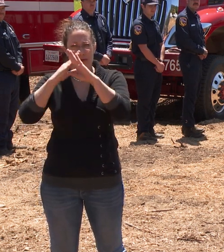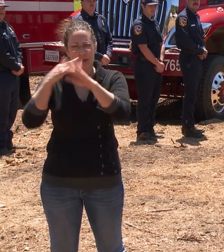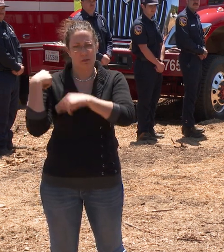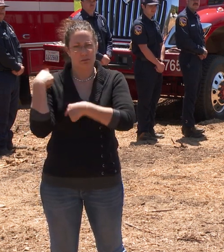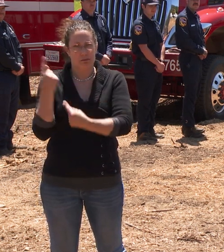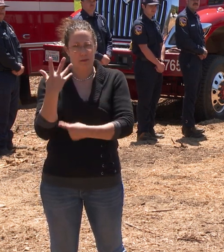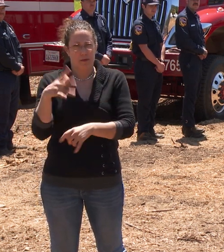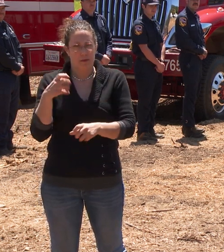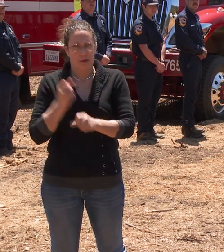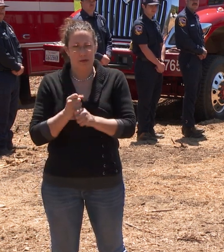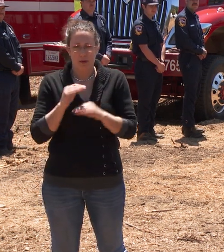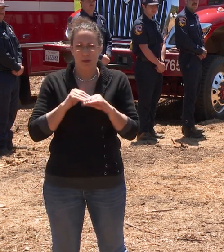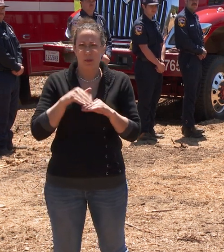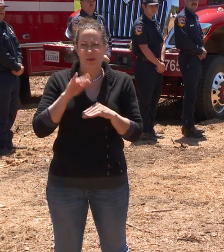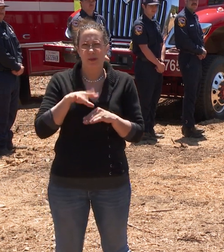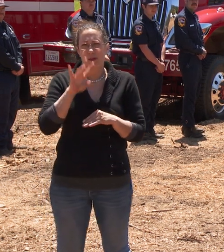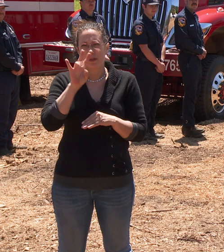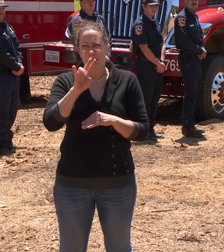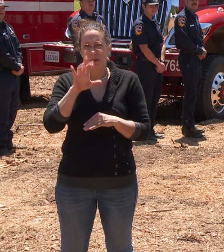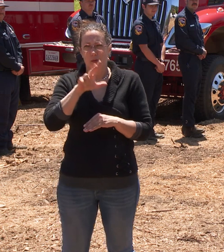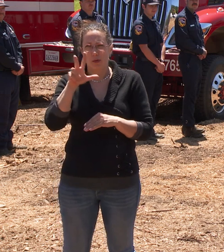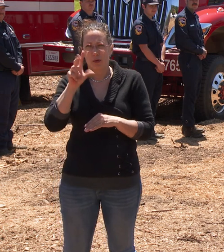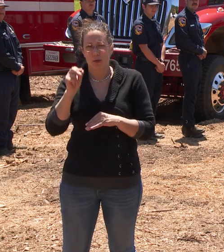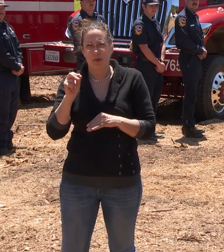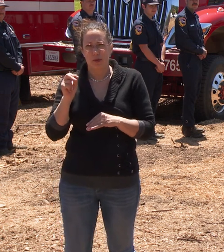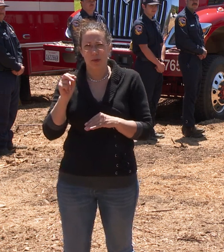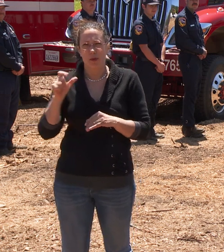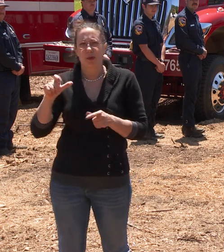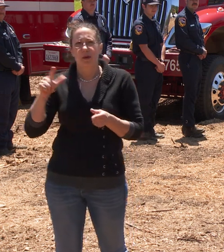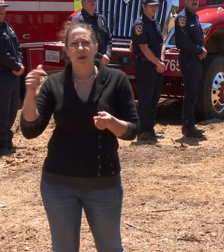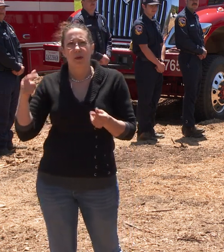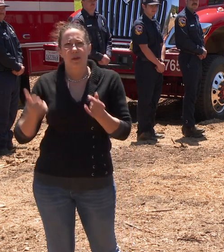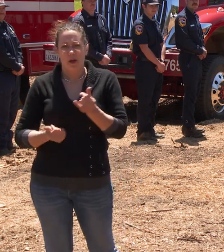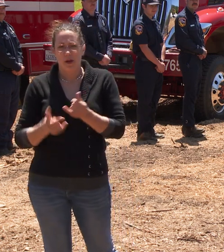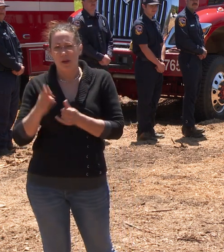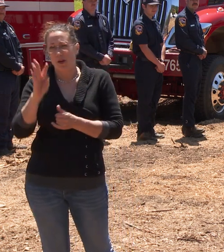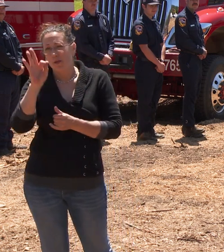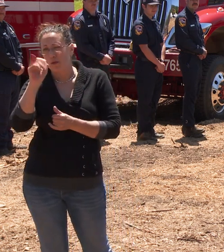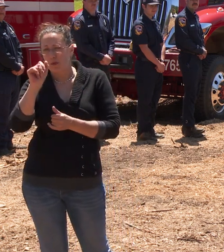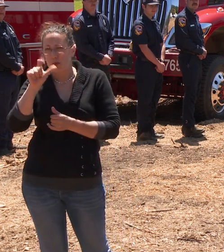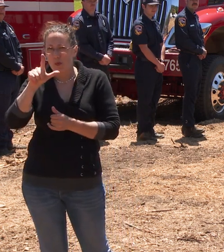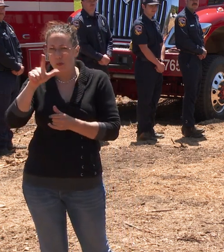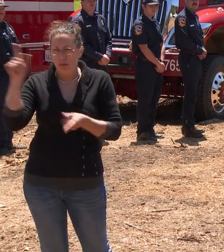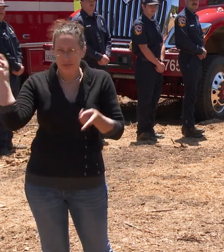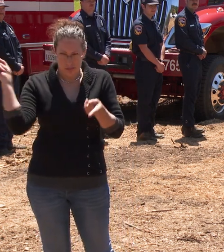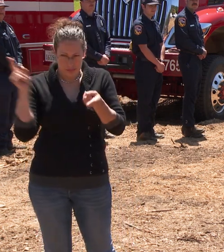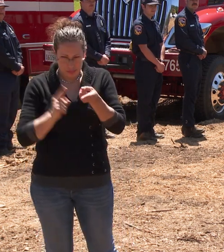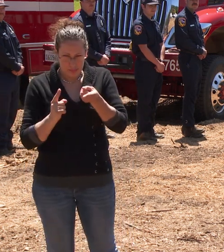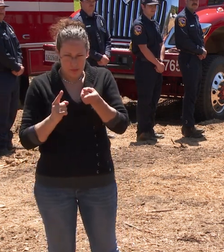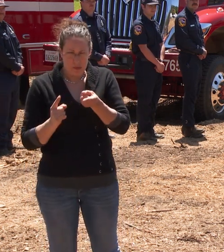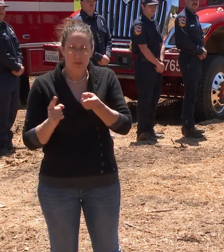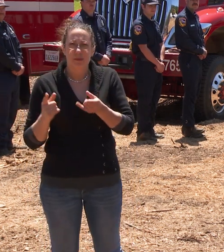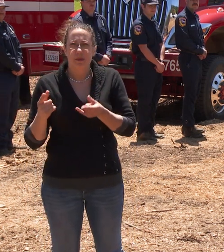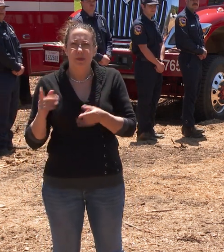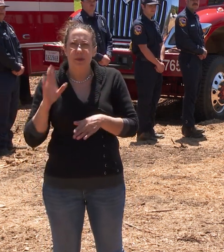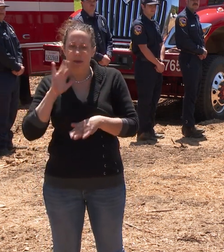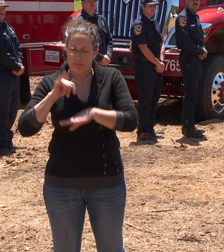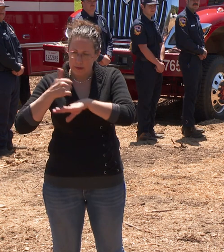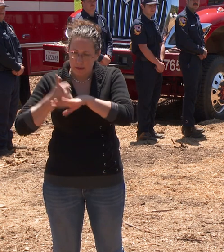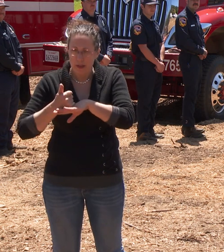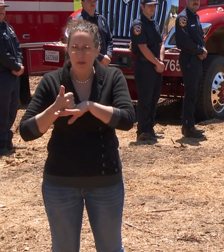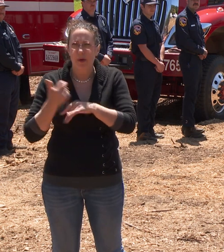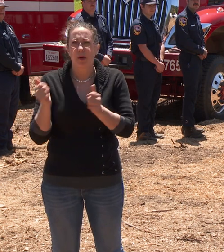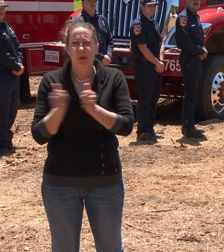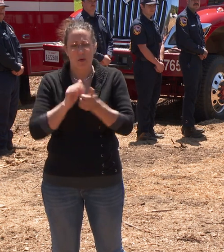Over 730 fuels reduction projects are in place and consistently with our partners and grantees, we're